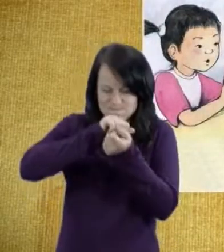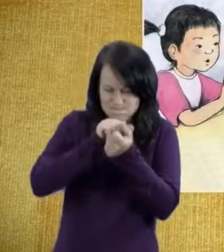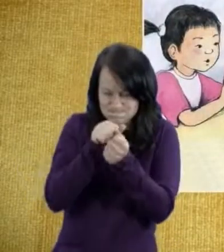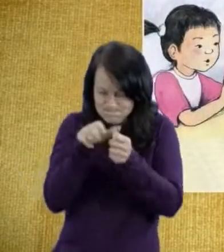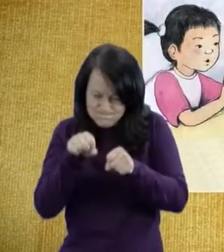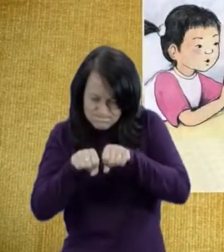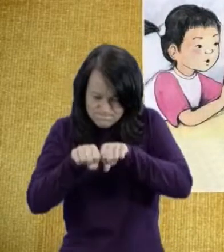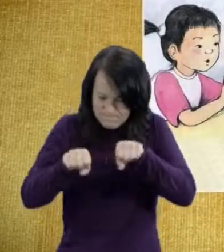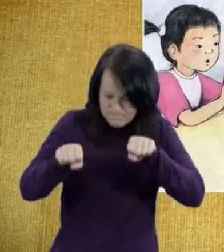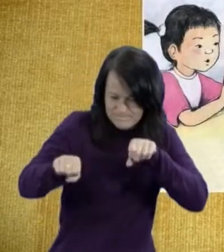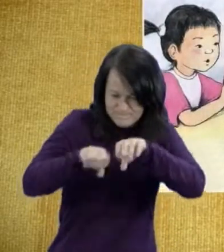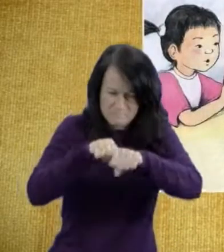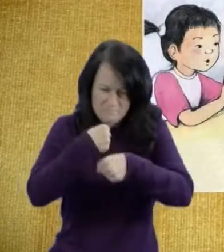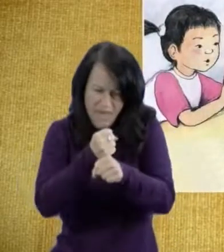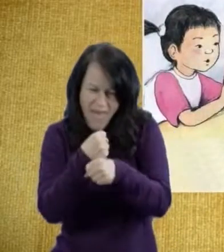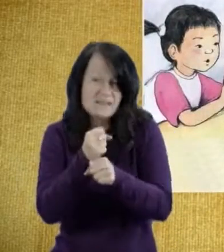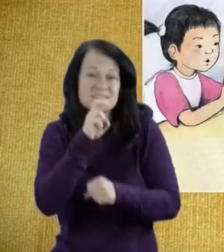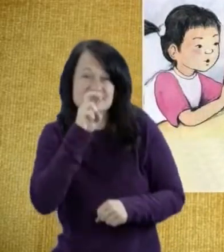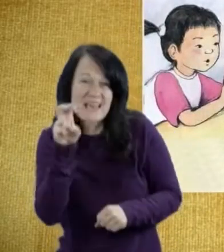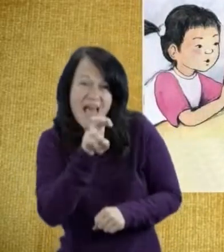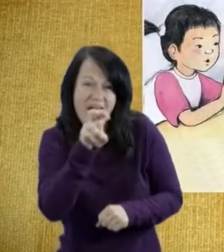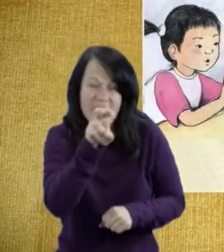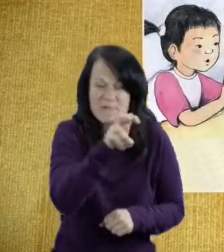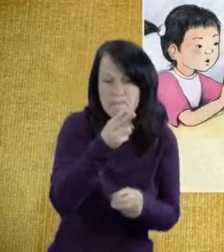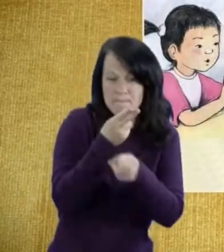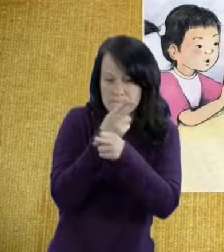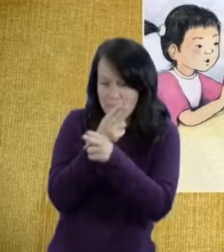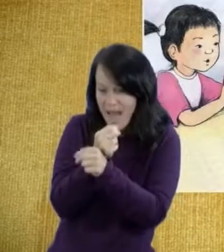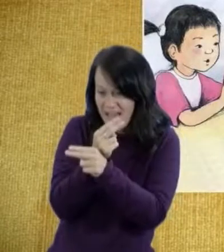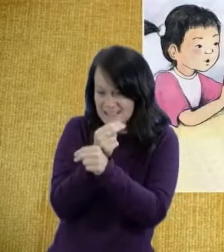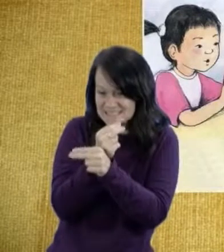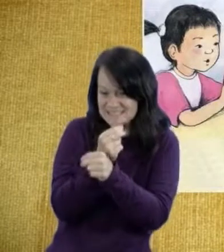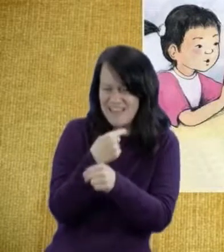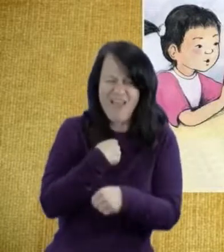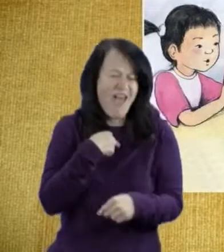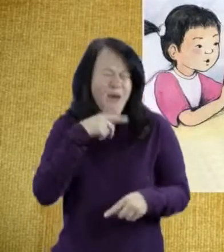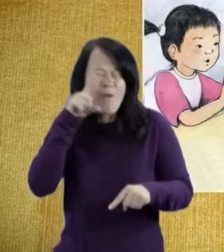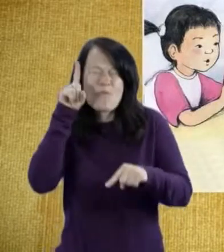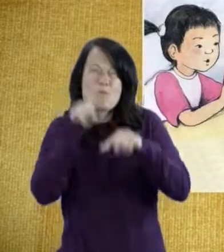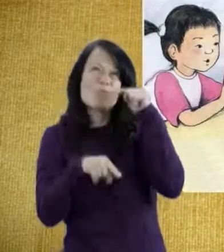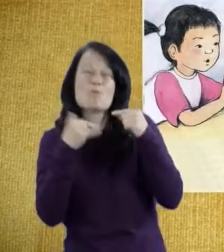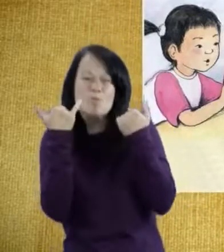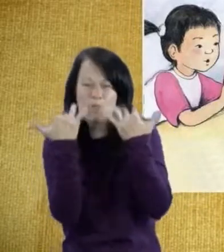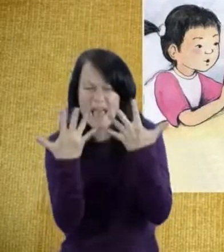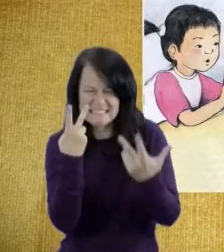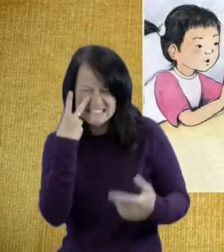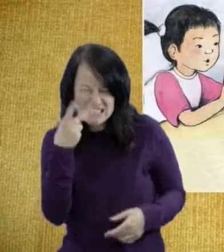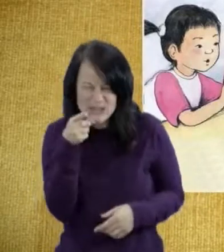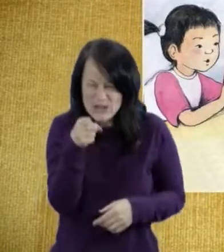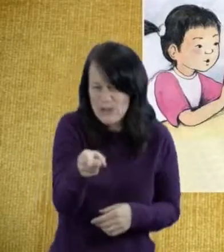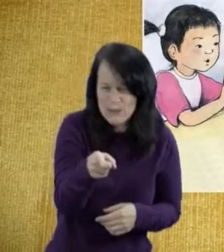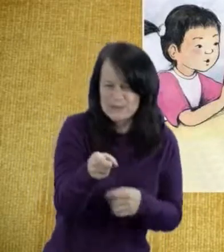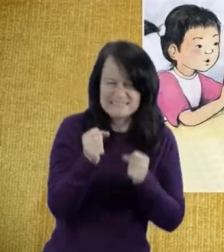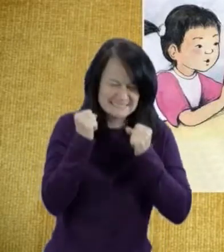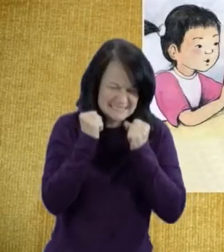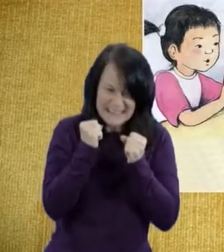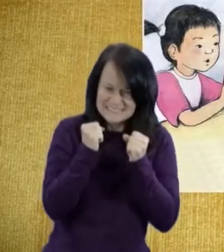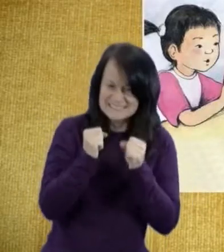You make snakes and bunnies with squeezable clay I can't wait to see you Yes,